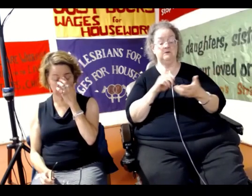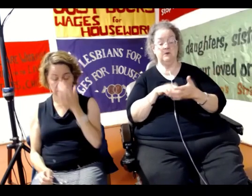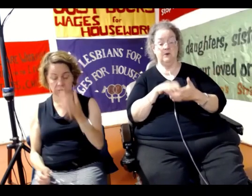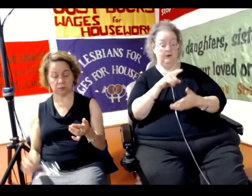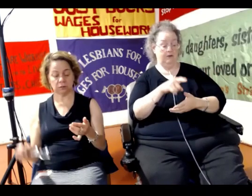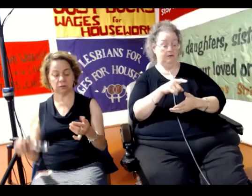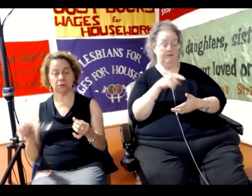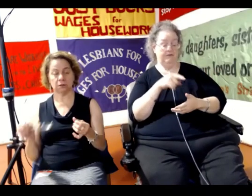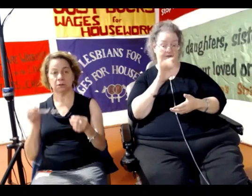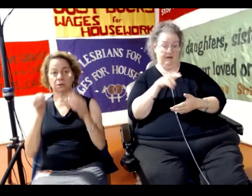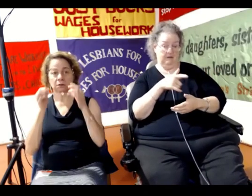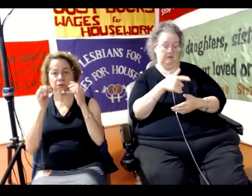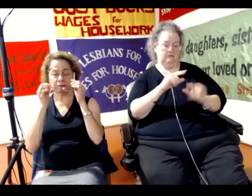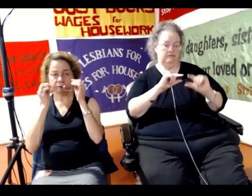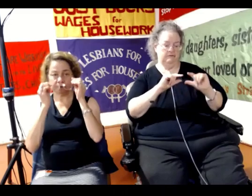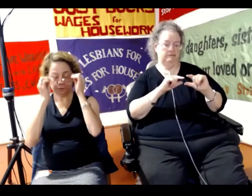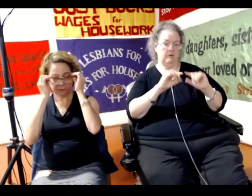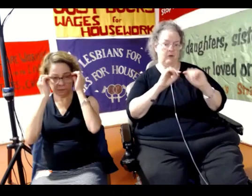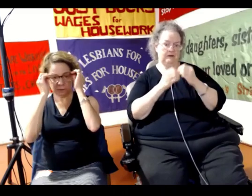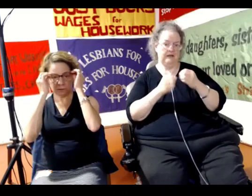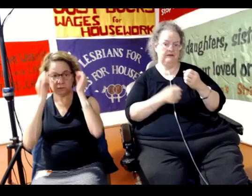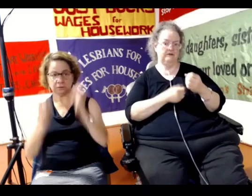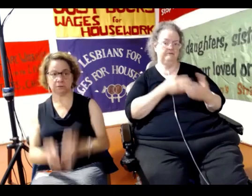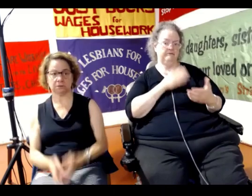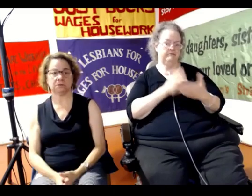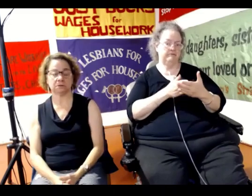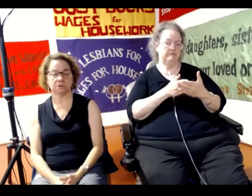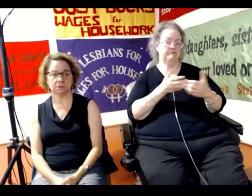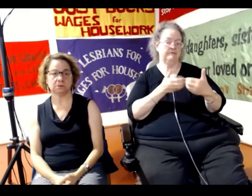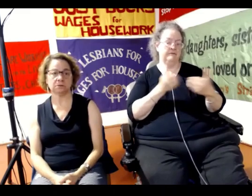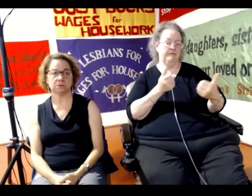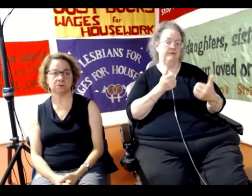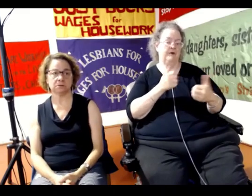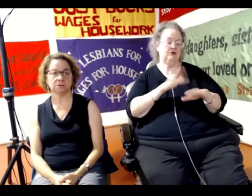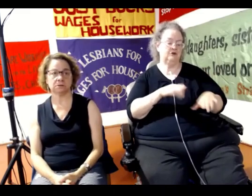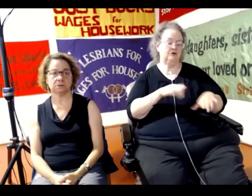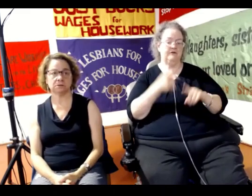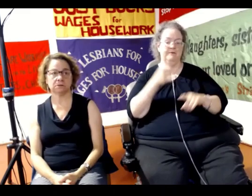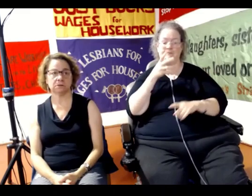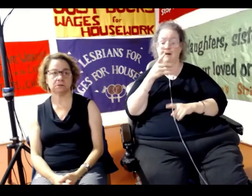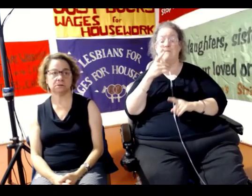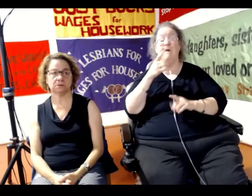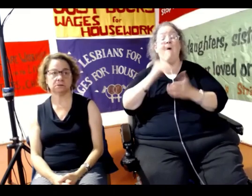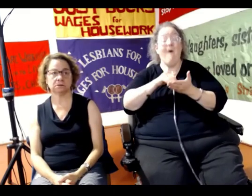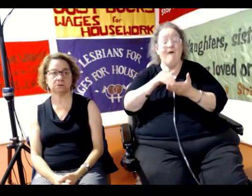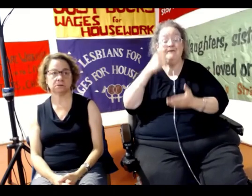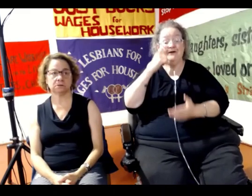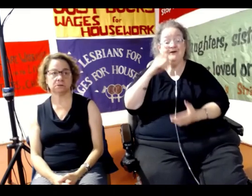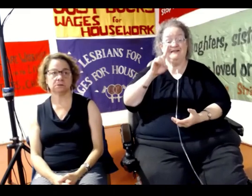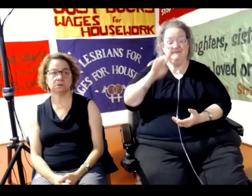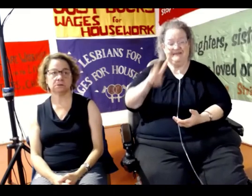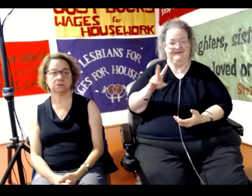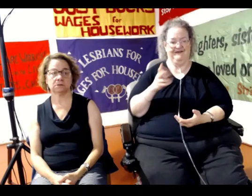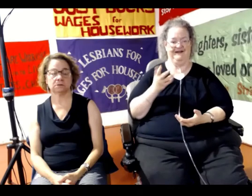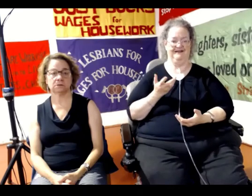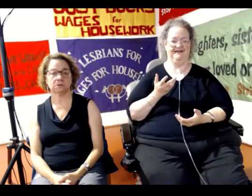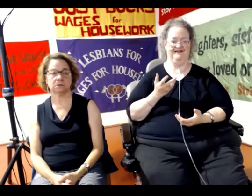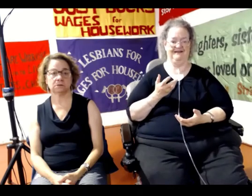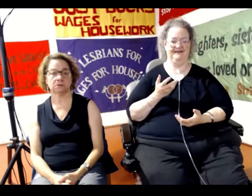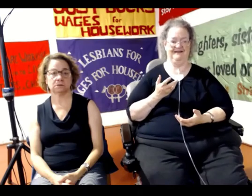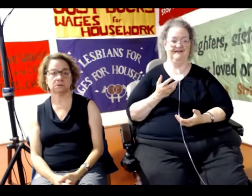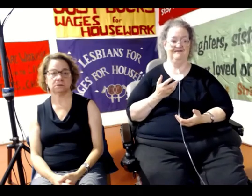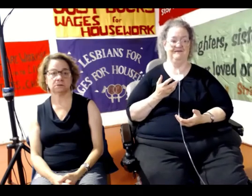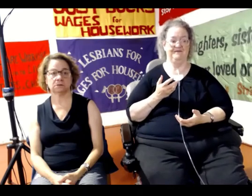children from their loving mothers, often because of domestic violence. We have a new active,